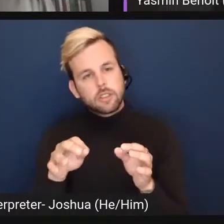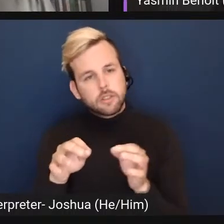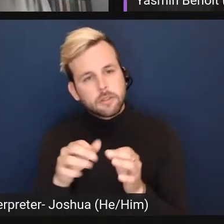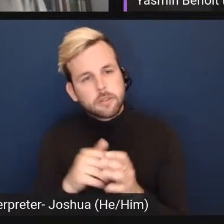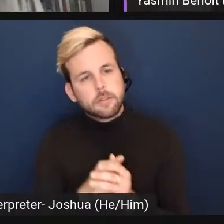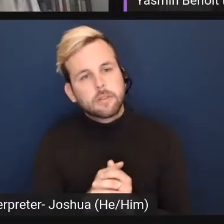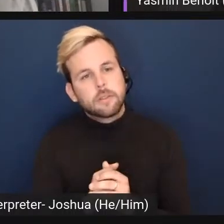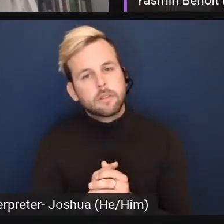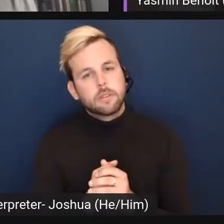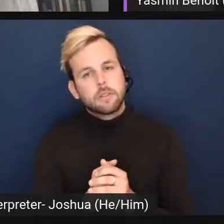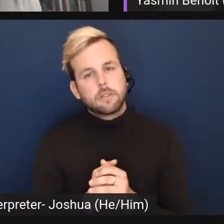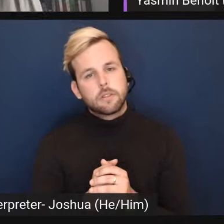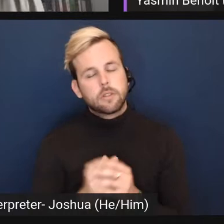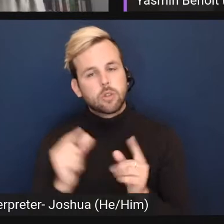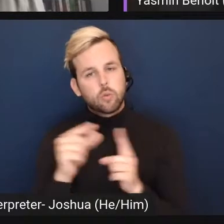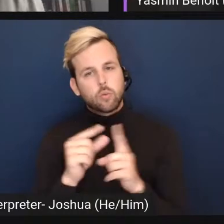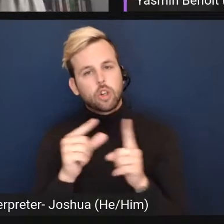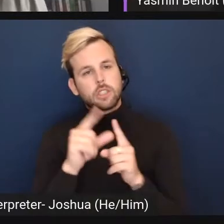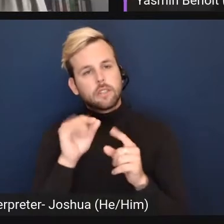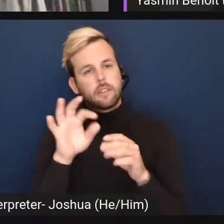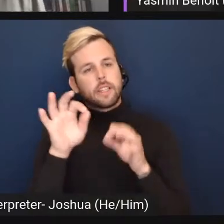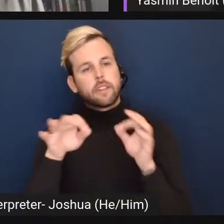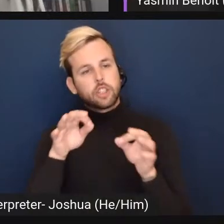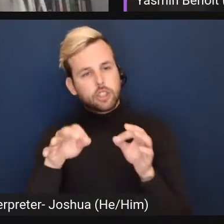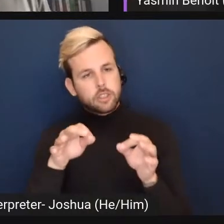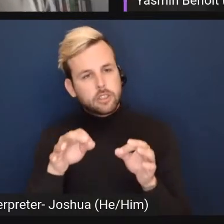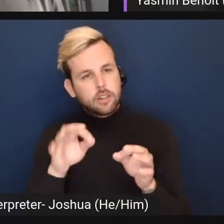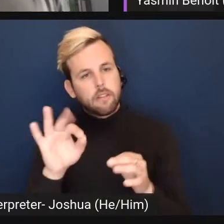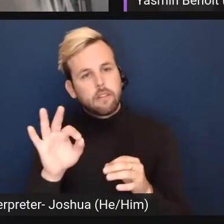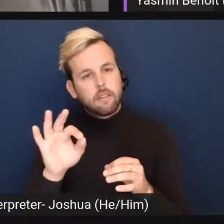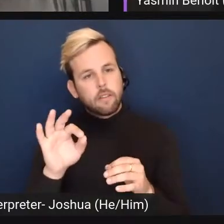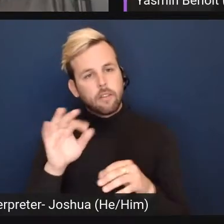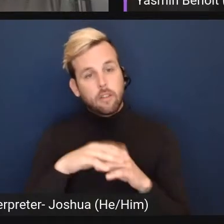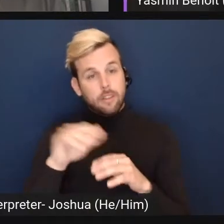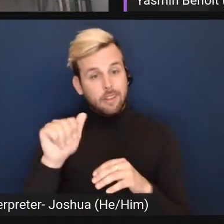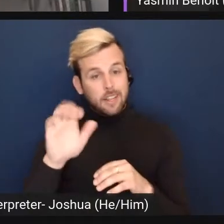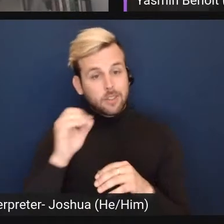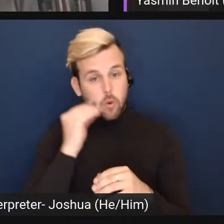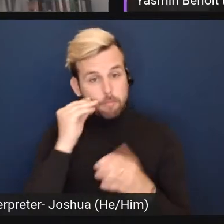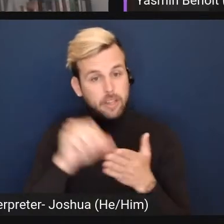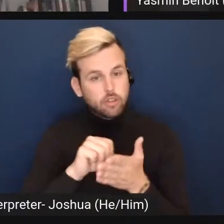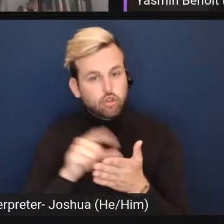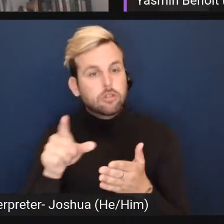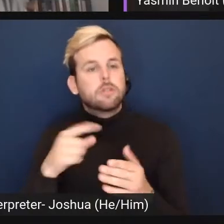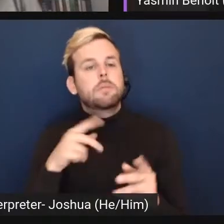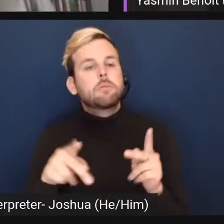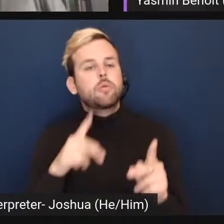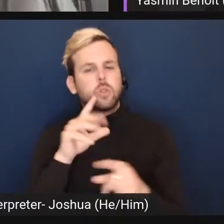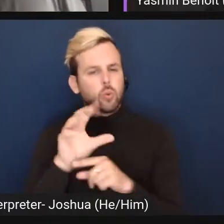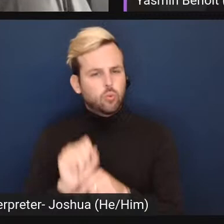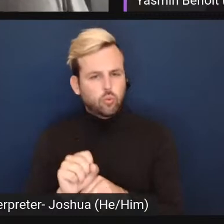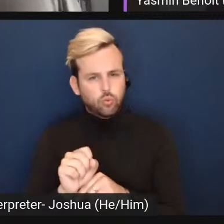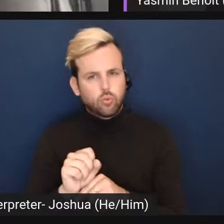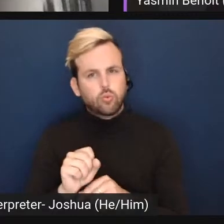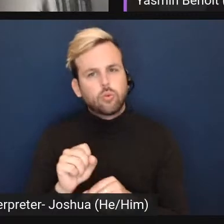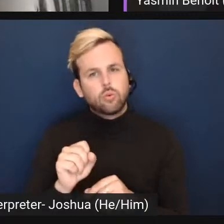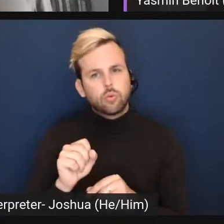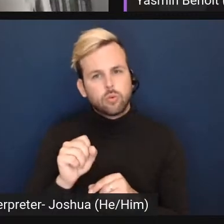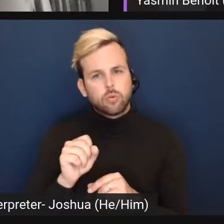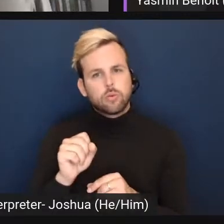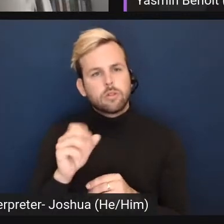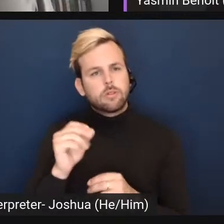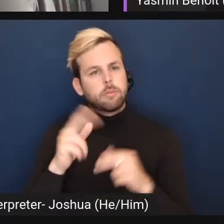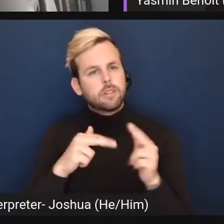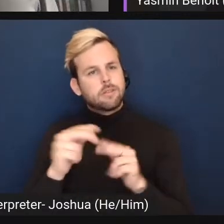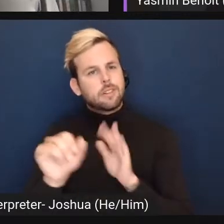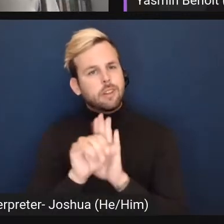words of this definition that they sat on the homepage are something that people have become really used to and built an